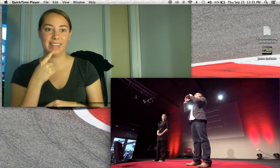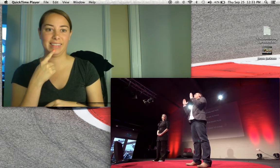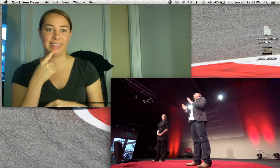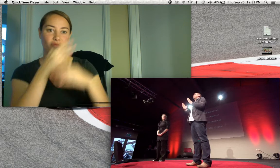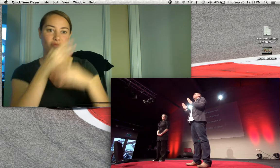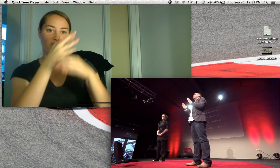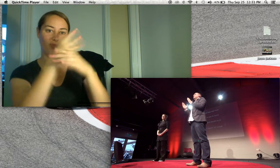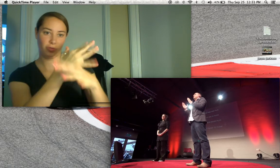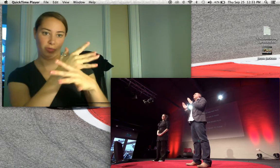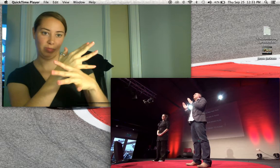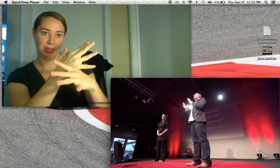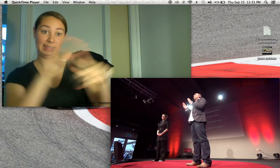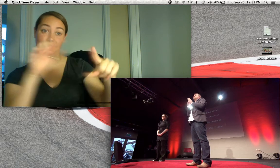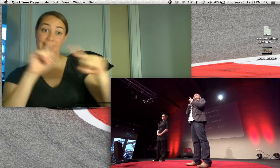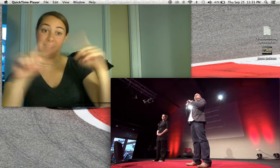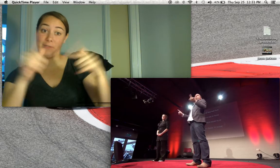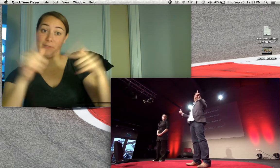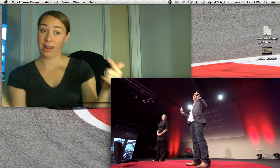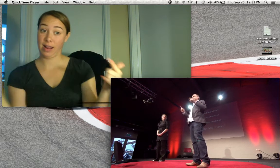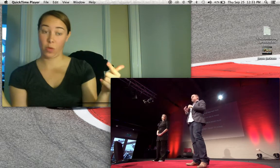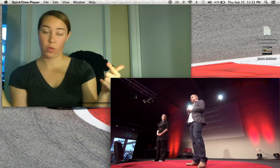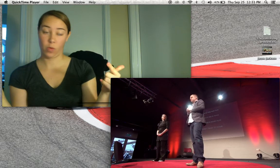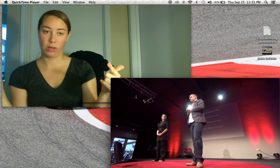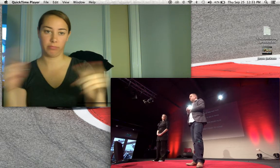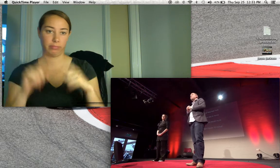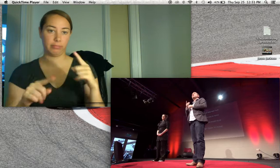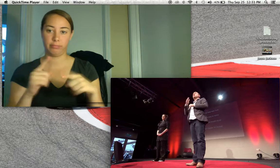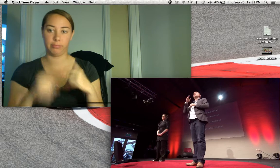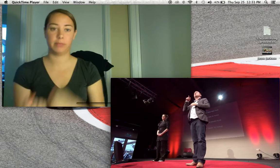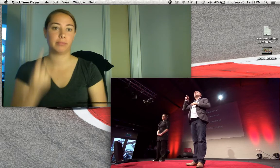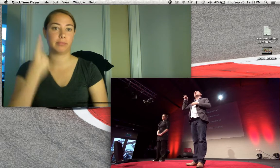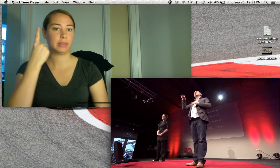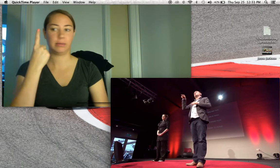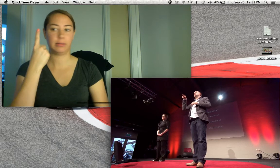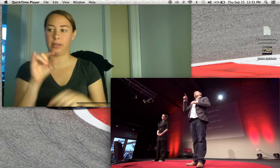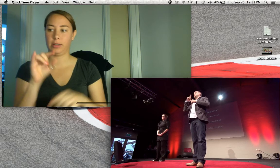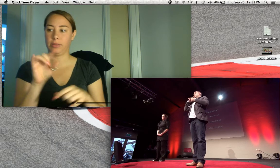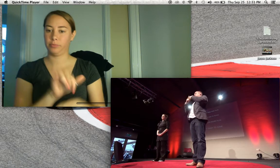English is, now I knew where I'm going to be, so it's very difficult.